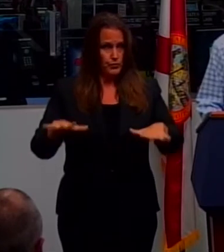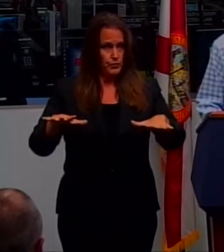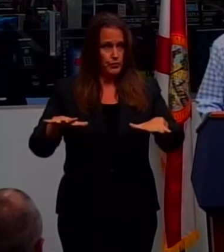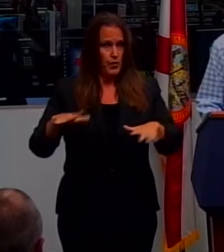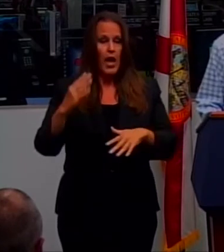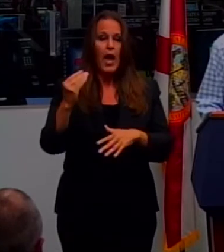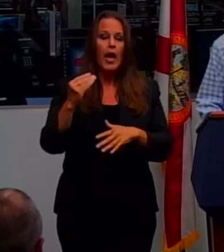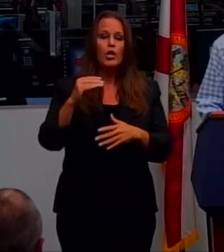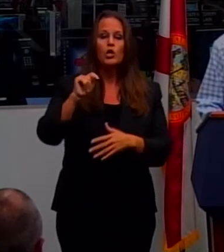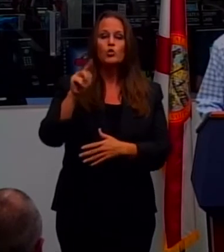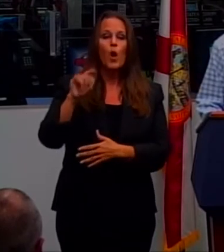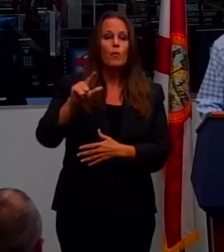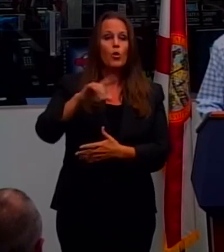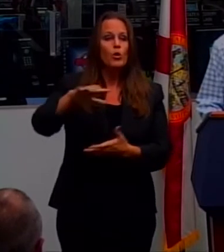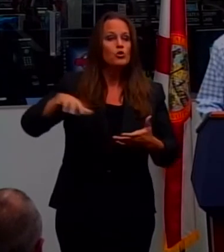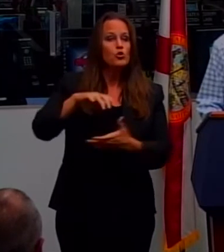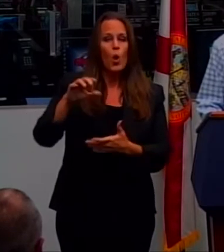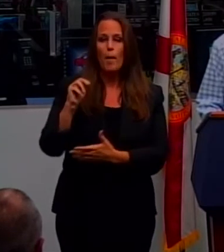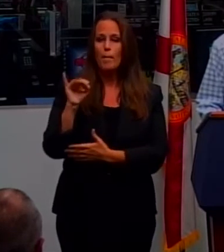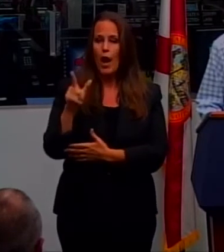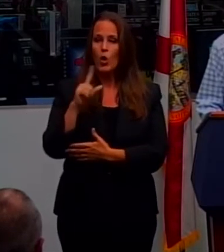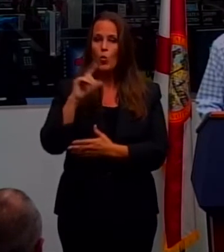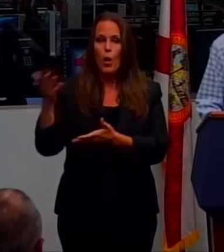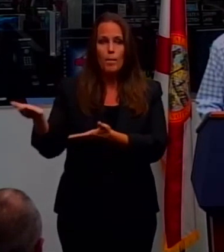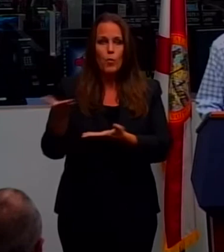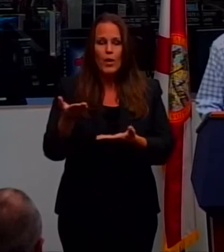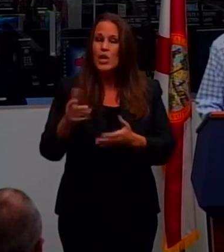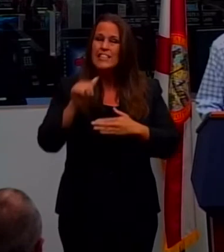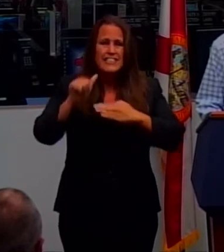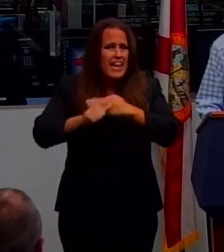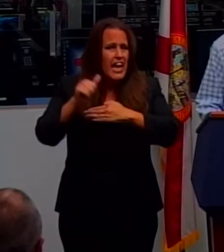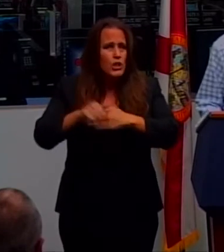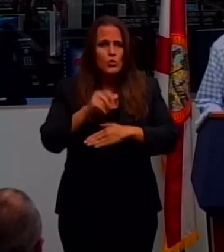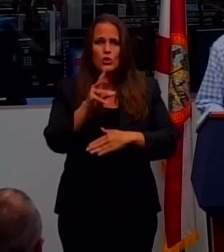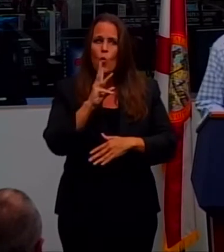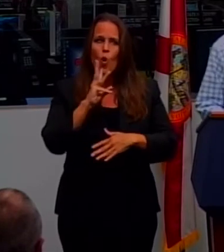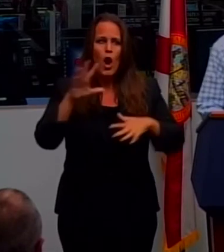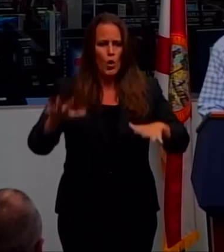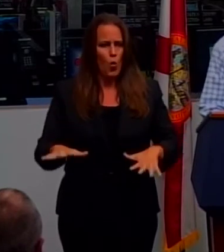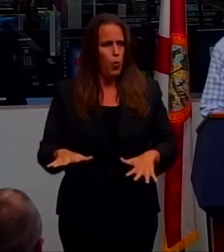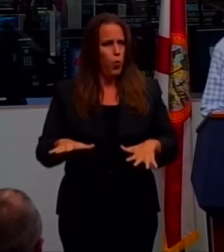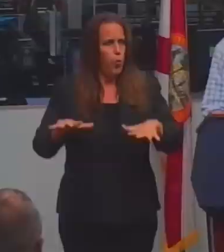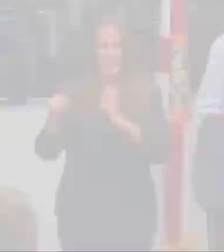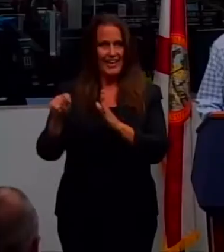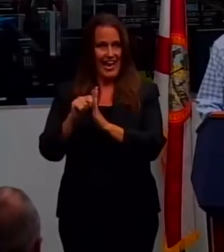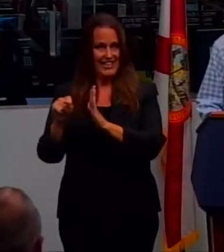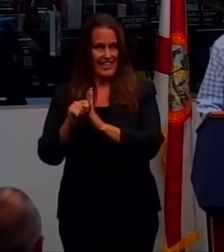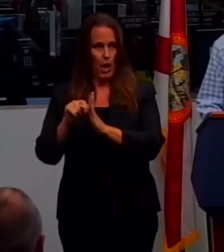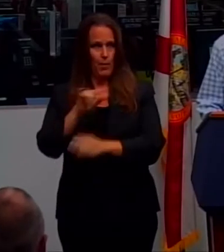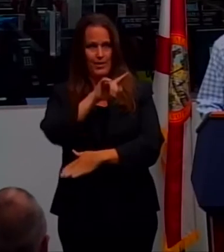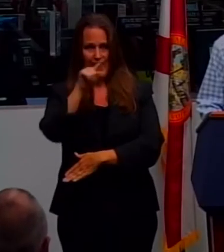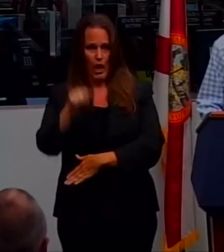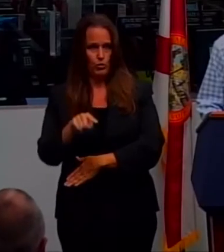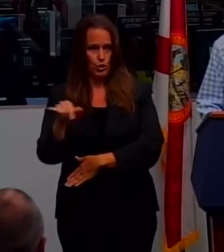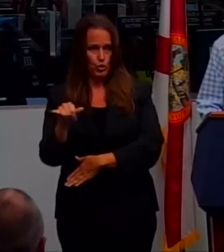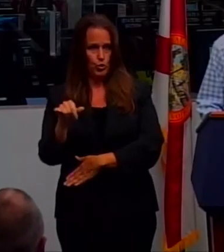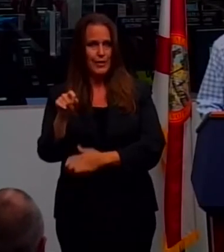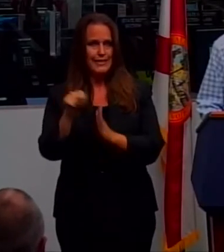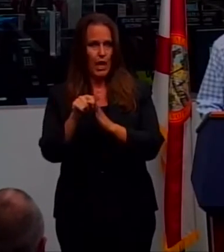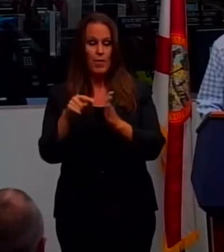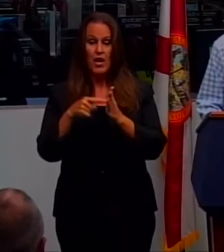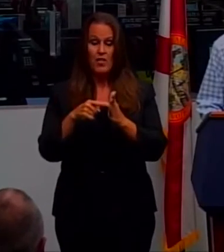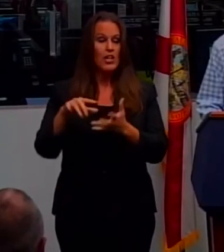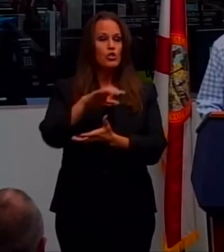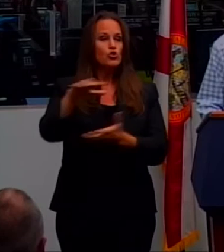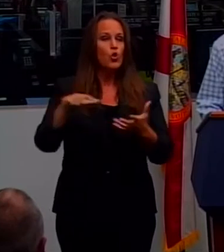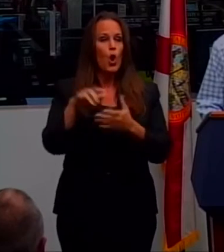Tropical Storm Michael will bring dangerous storm surge to many areas, even those outside the path. This storm has the potential to bring